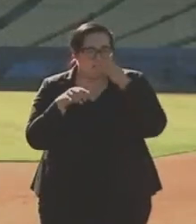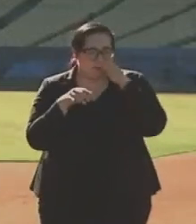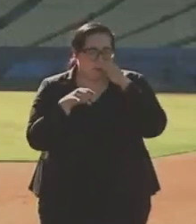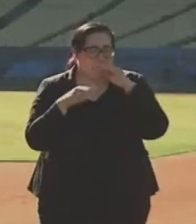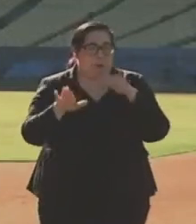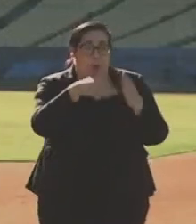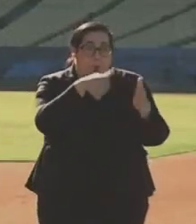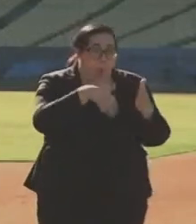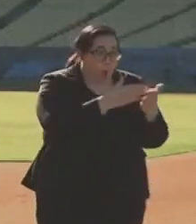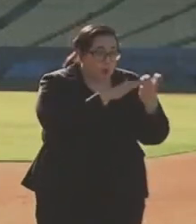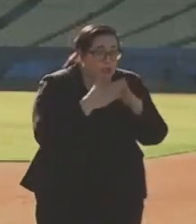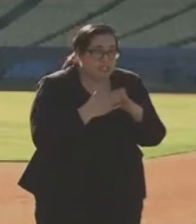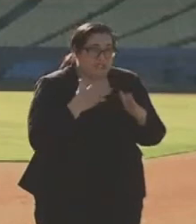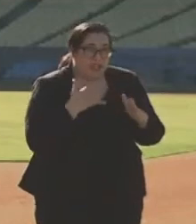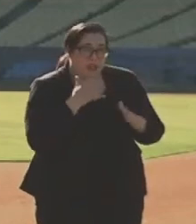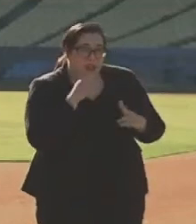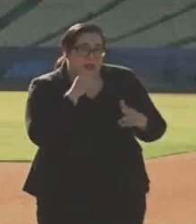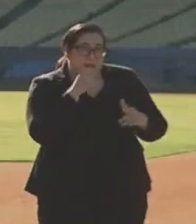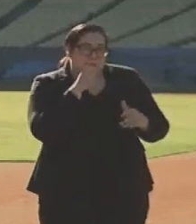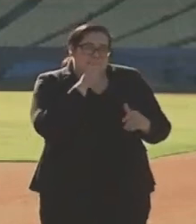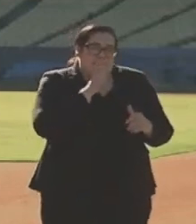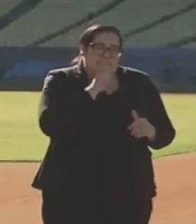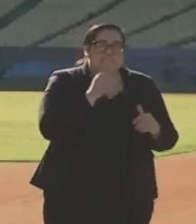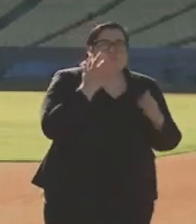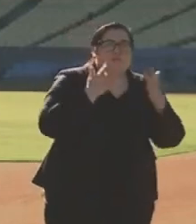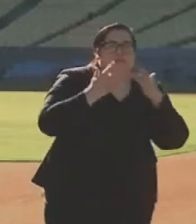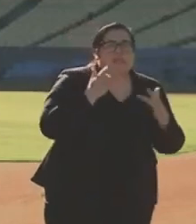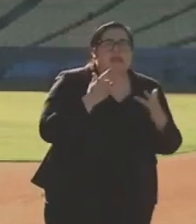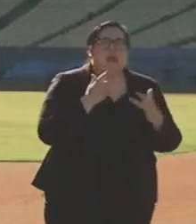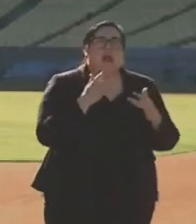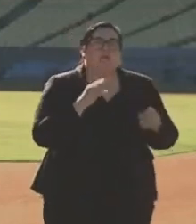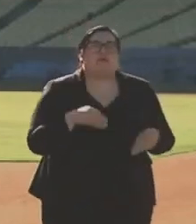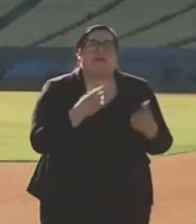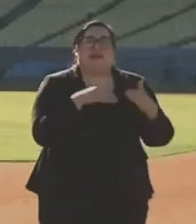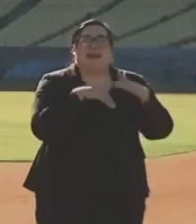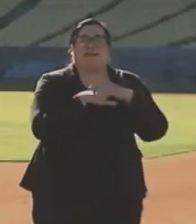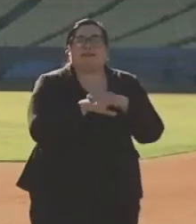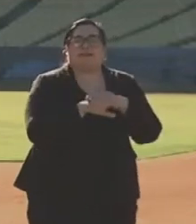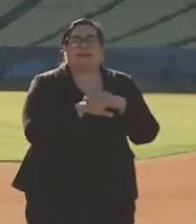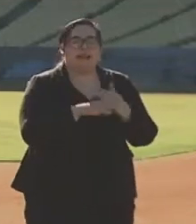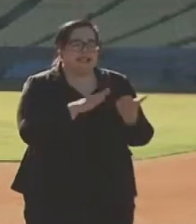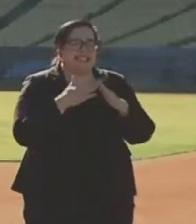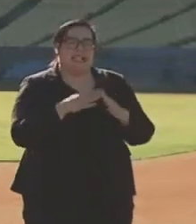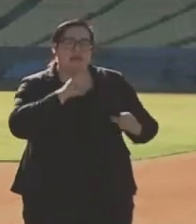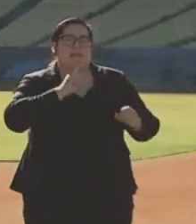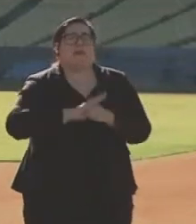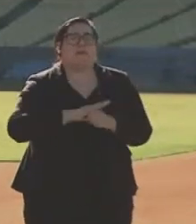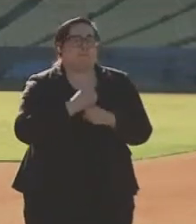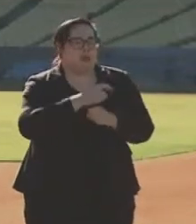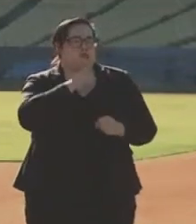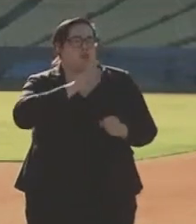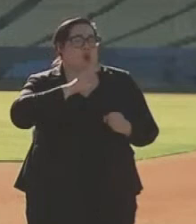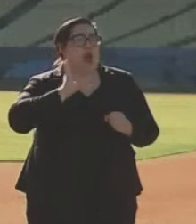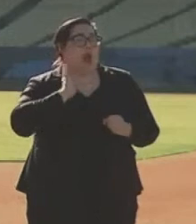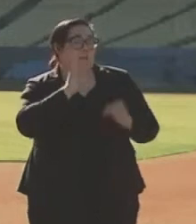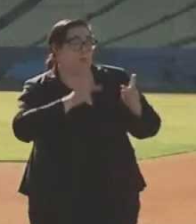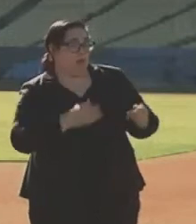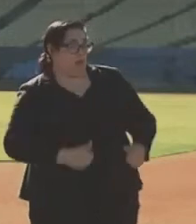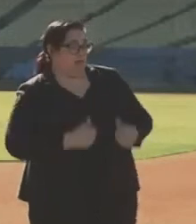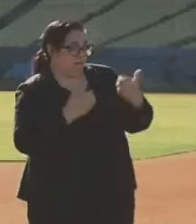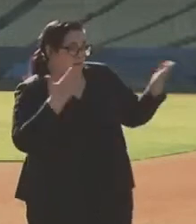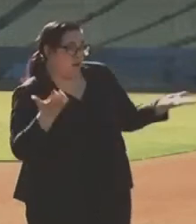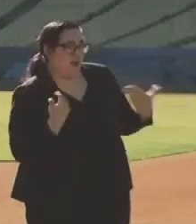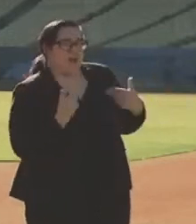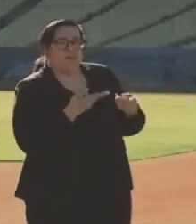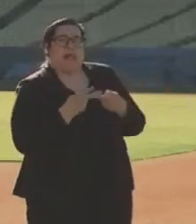communities and that we are talking about access to this vaccine. The city is committed to making sure that our residents have a place